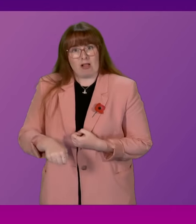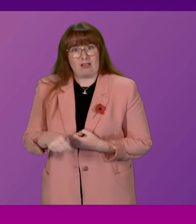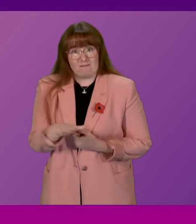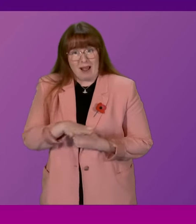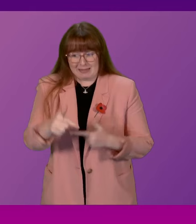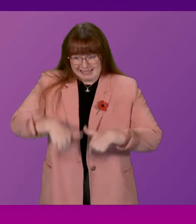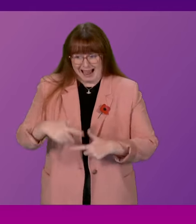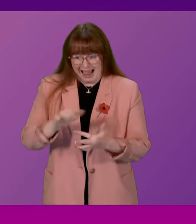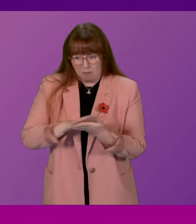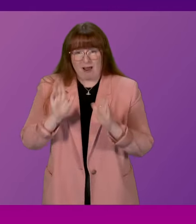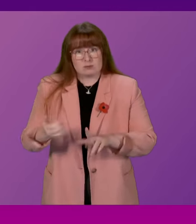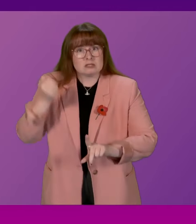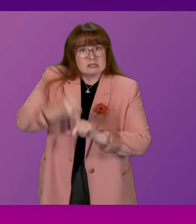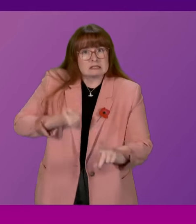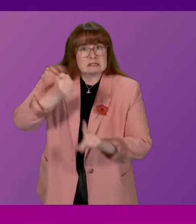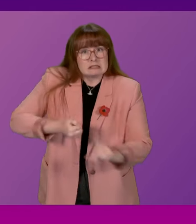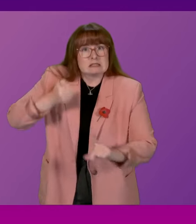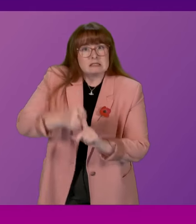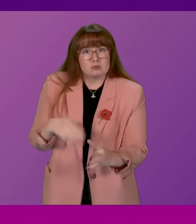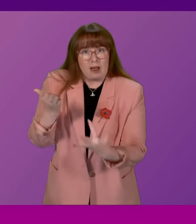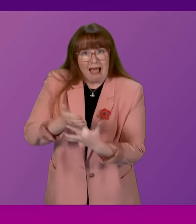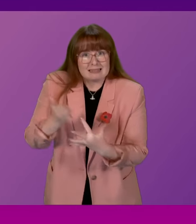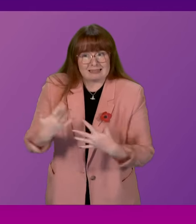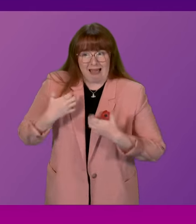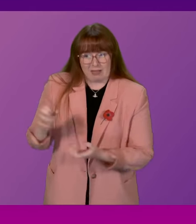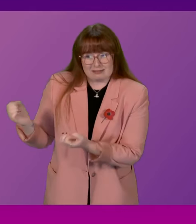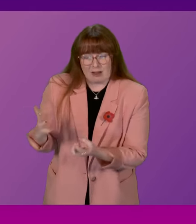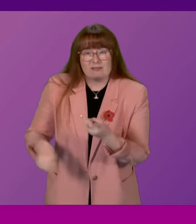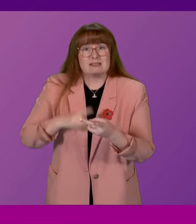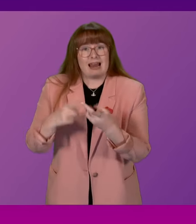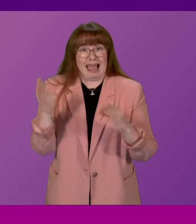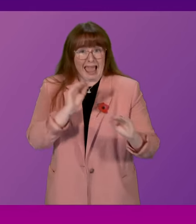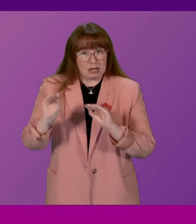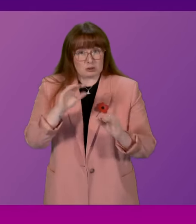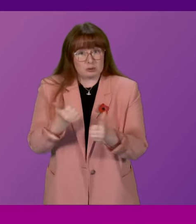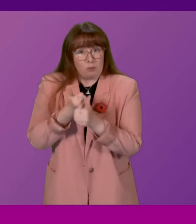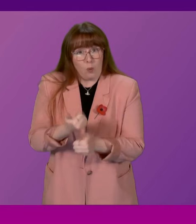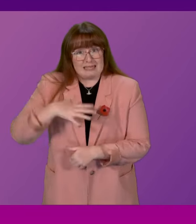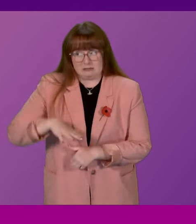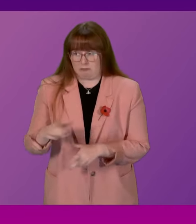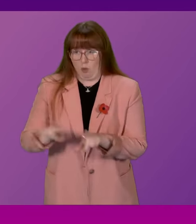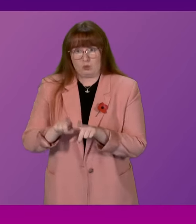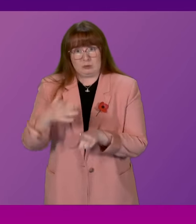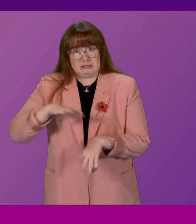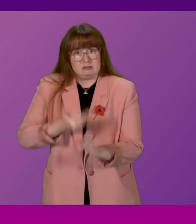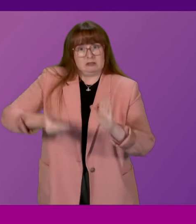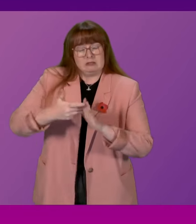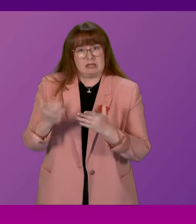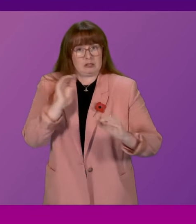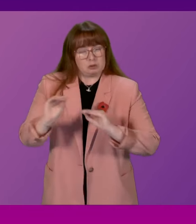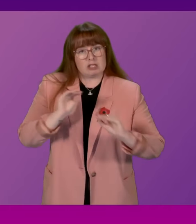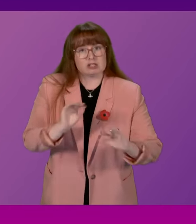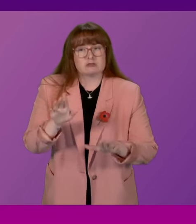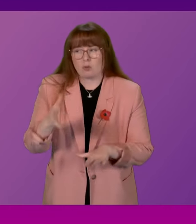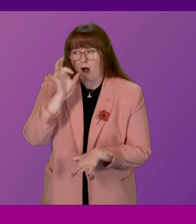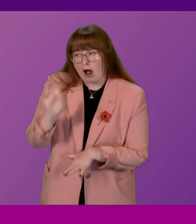to fight for their children to access health services and the educational support needs which they will need as well. So can I ask the First Minister if the Scottish